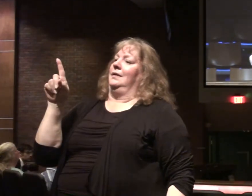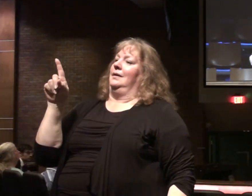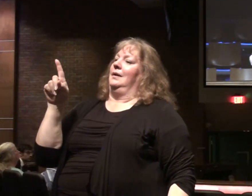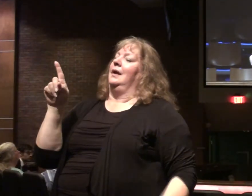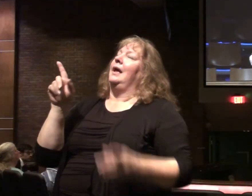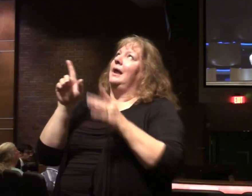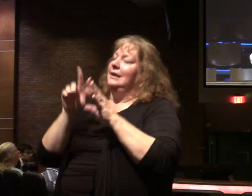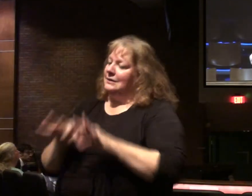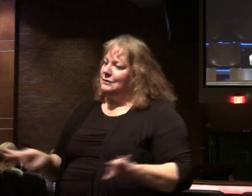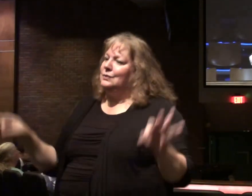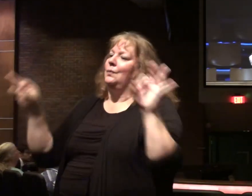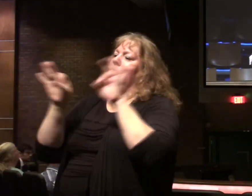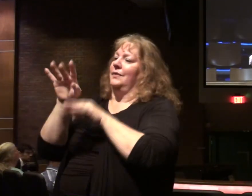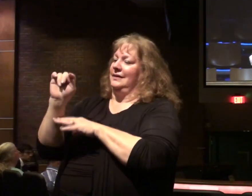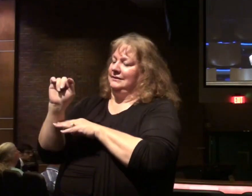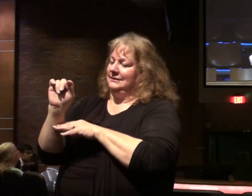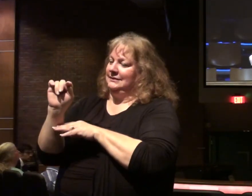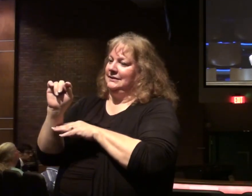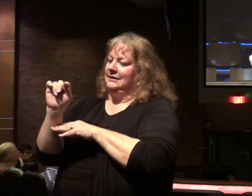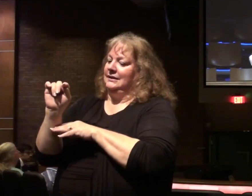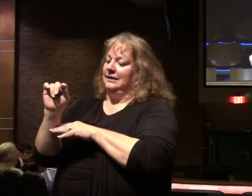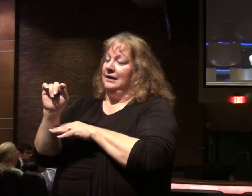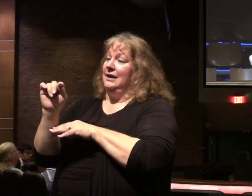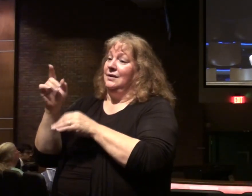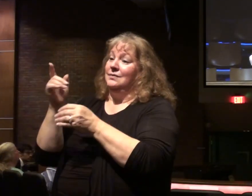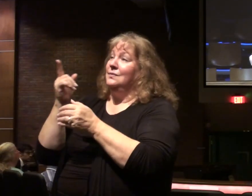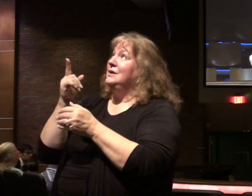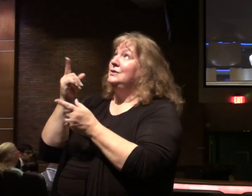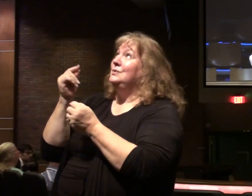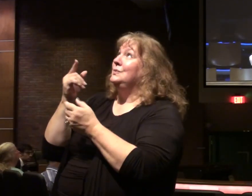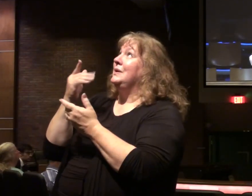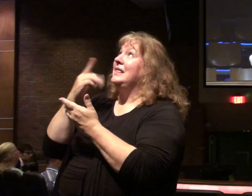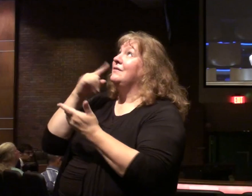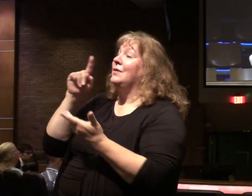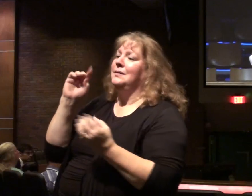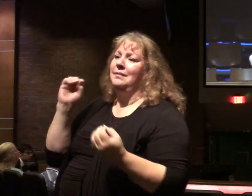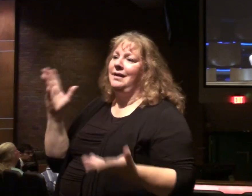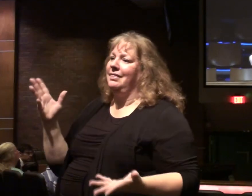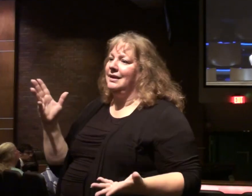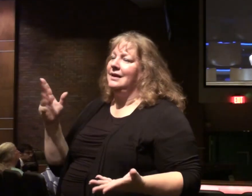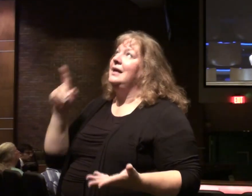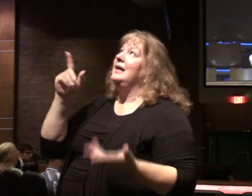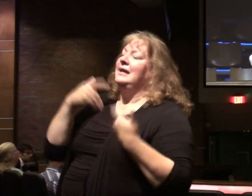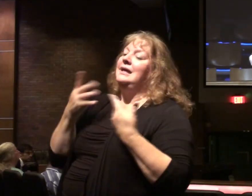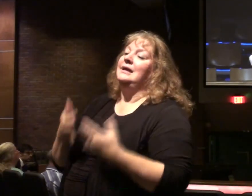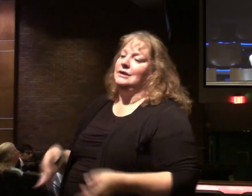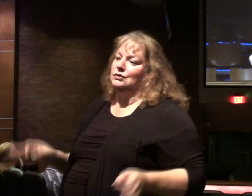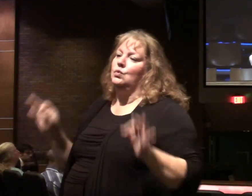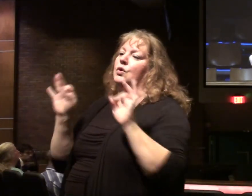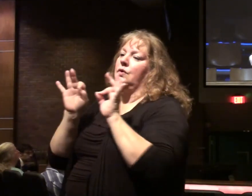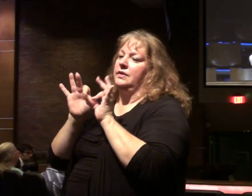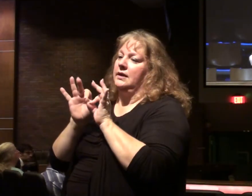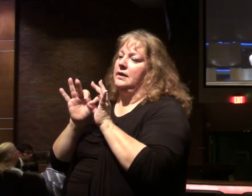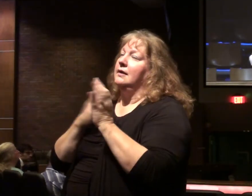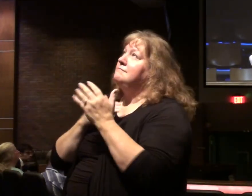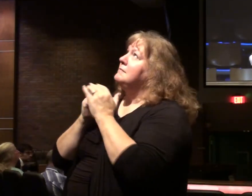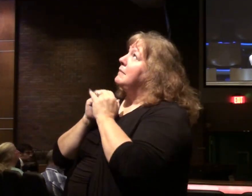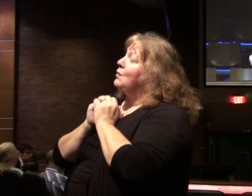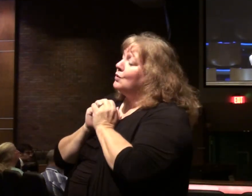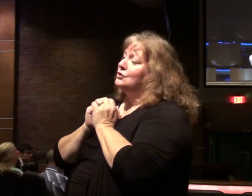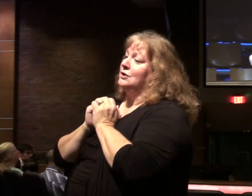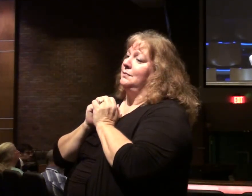it is worth it. And we do Jesus Christ no favors when we do that either. He is worthy of our worship.